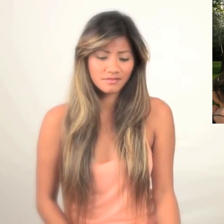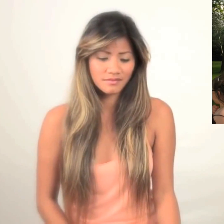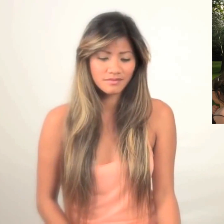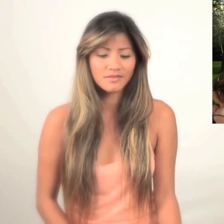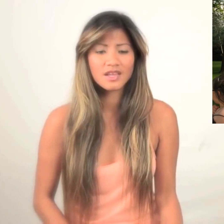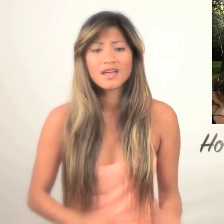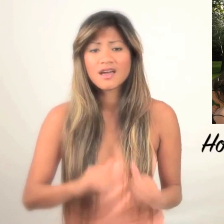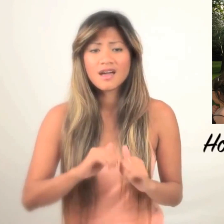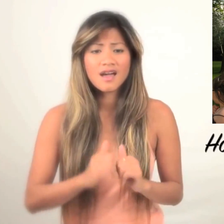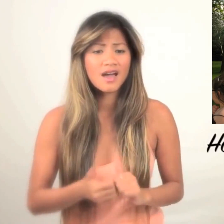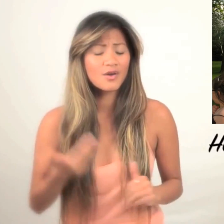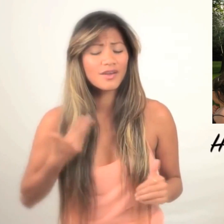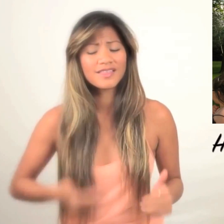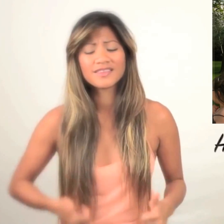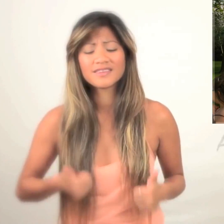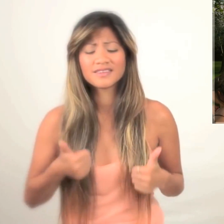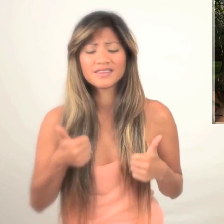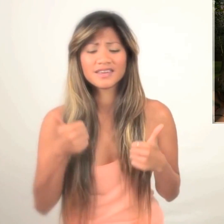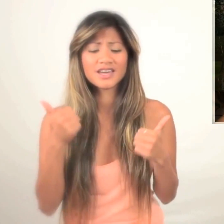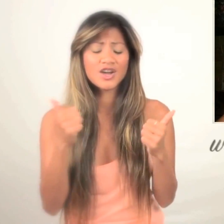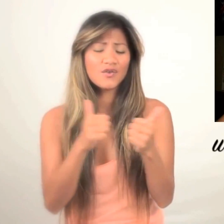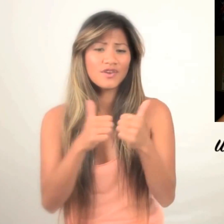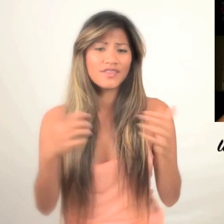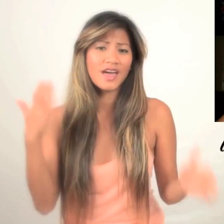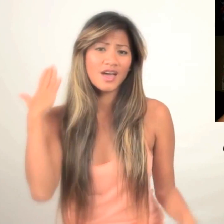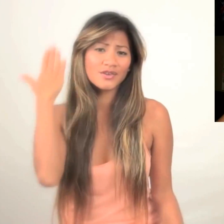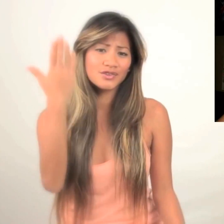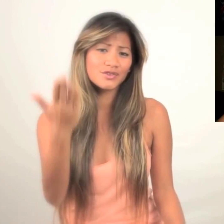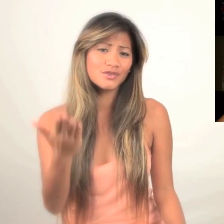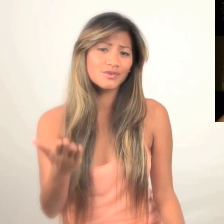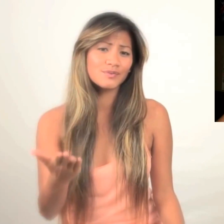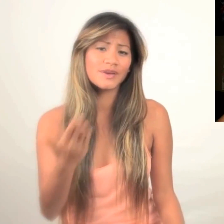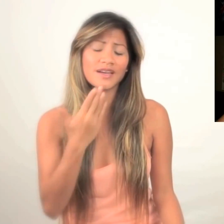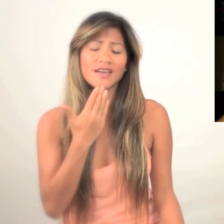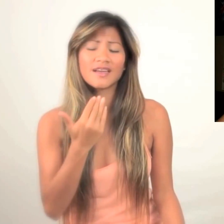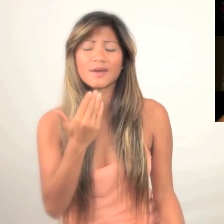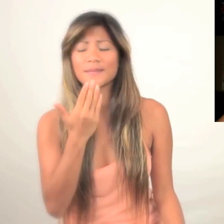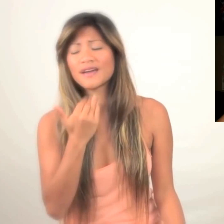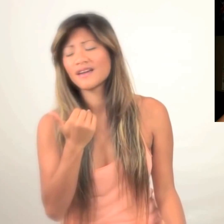How do I live without you, baby